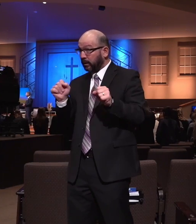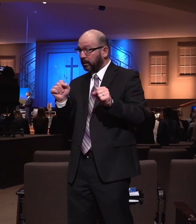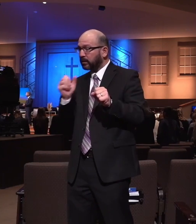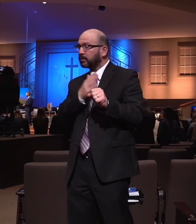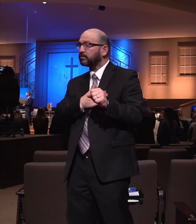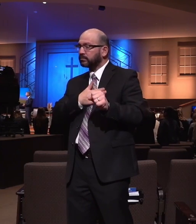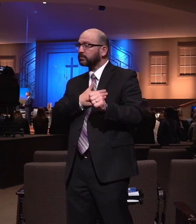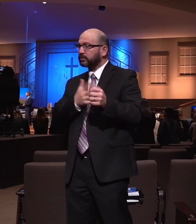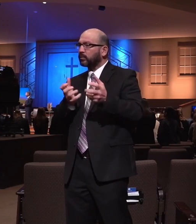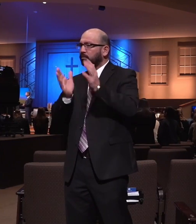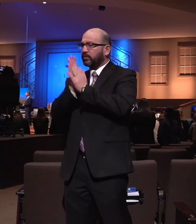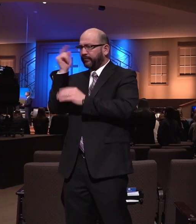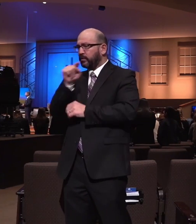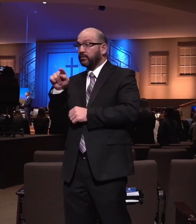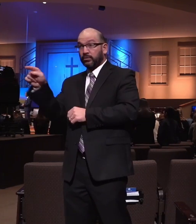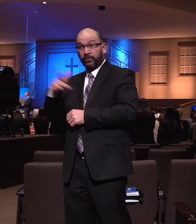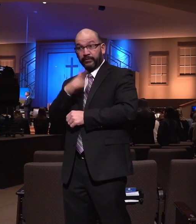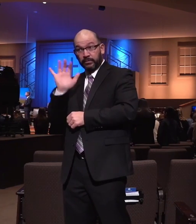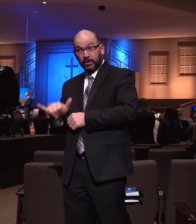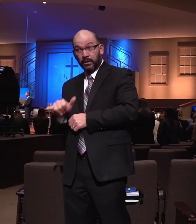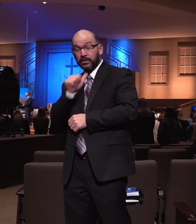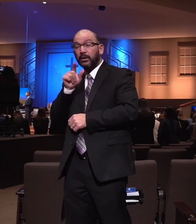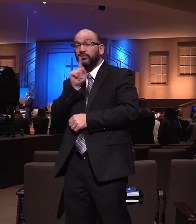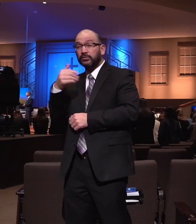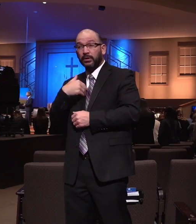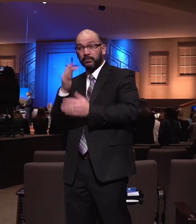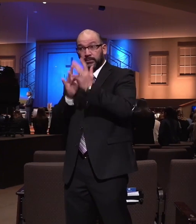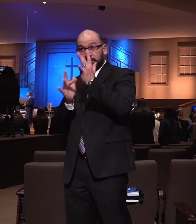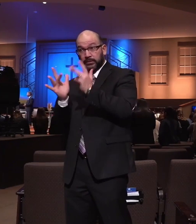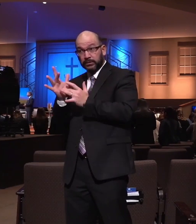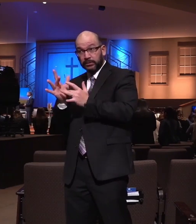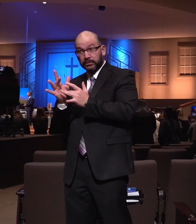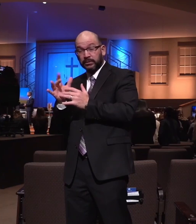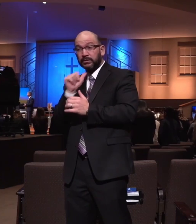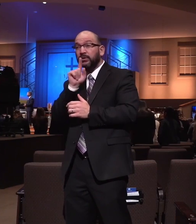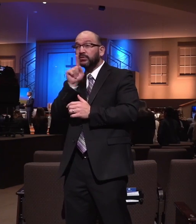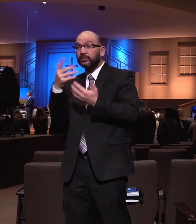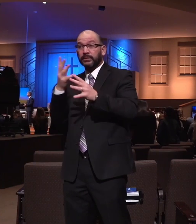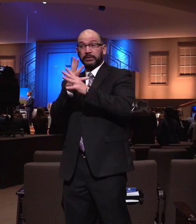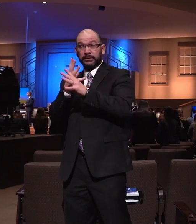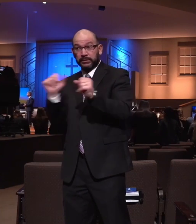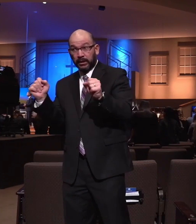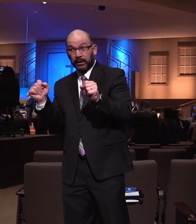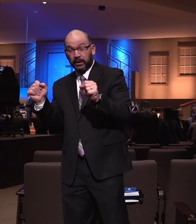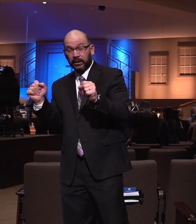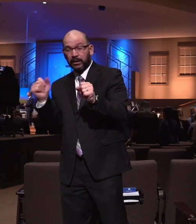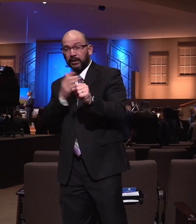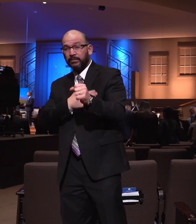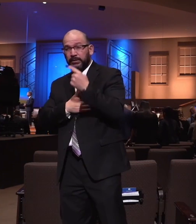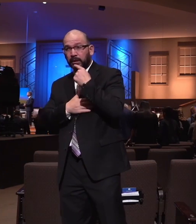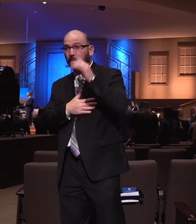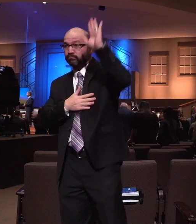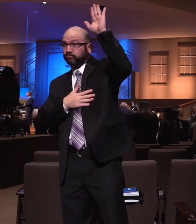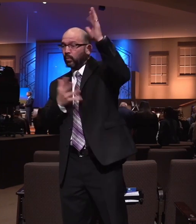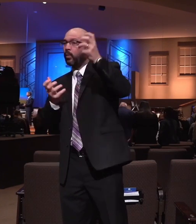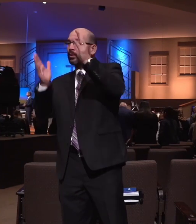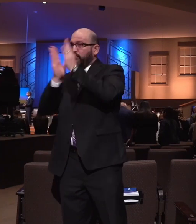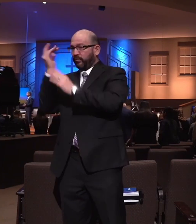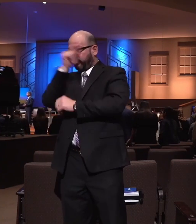would say, Pastor Chappell, I'm not sure that I'm a Christian. I'd like to know more about what that means. Please pray for me. Would you lift your hand tonight? Is there someone like that?